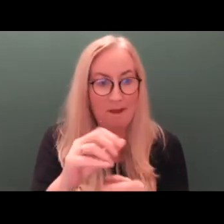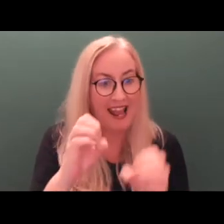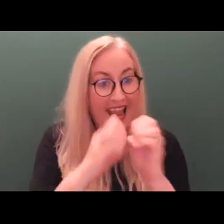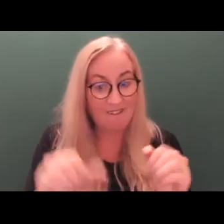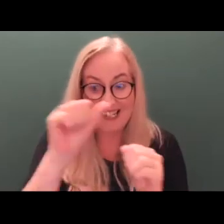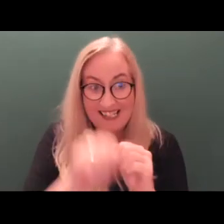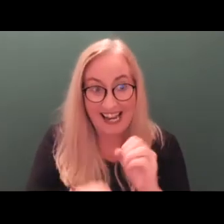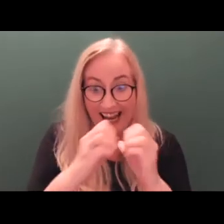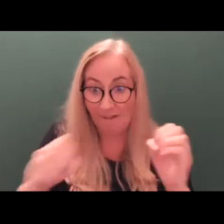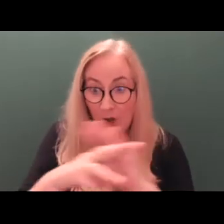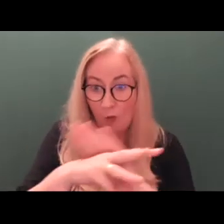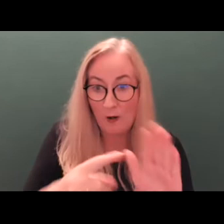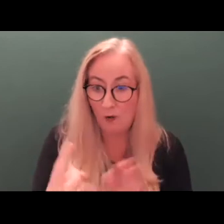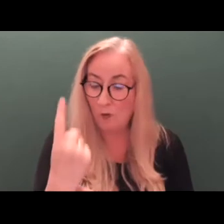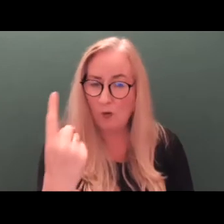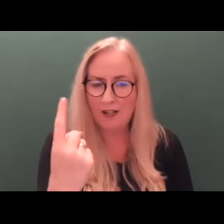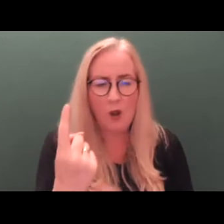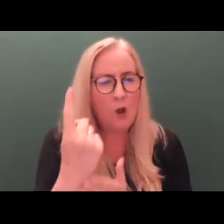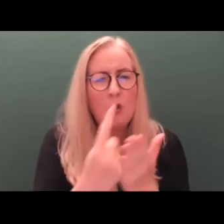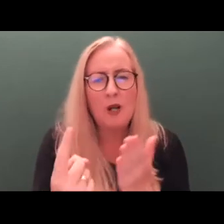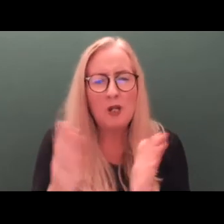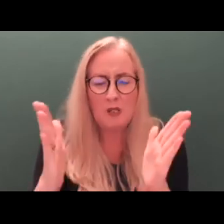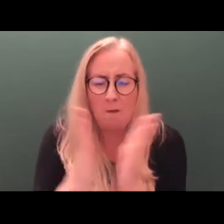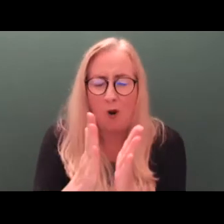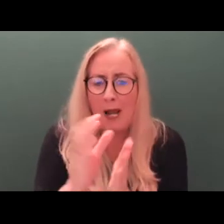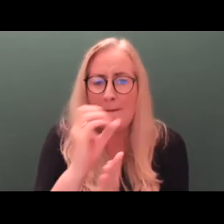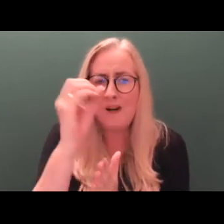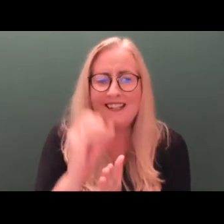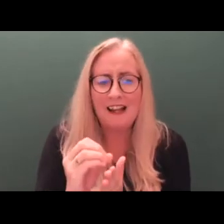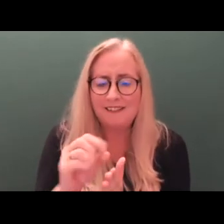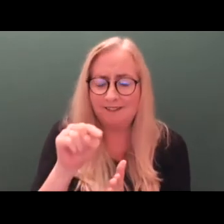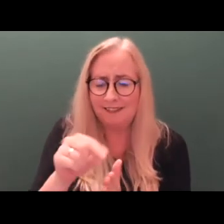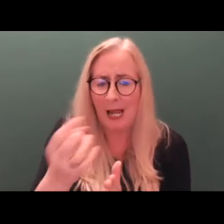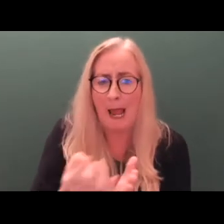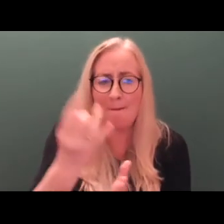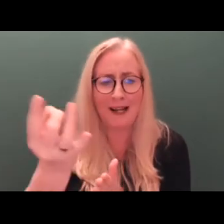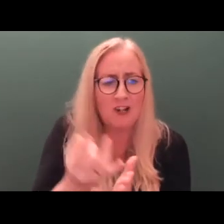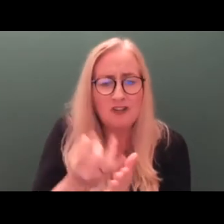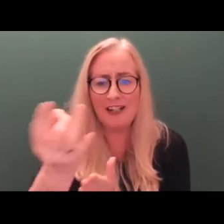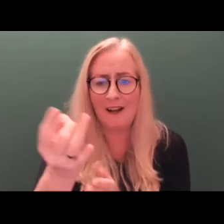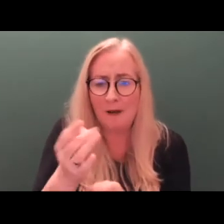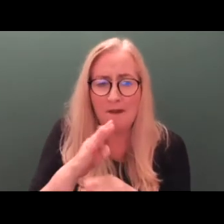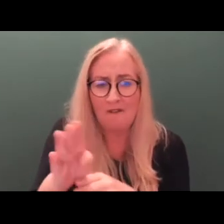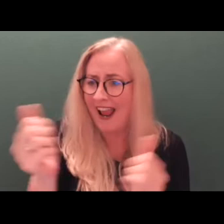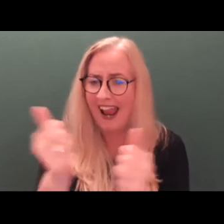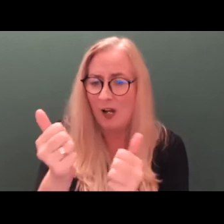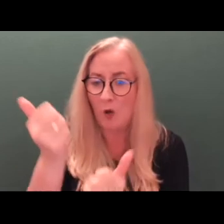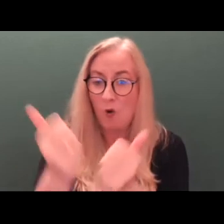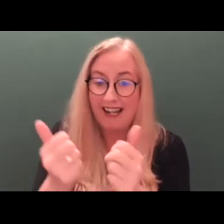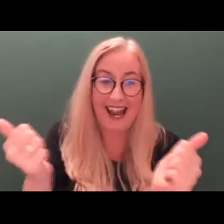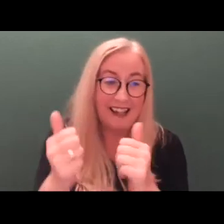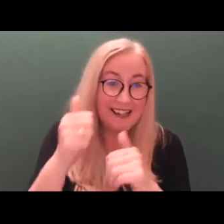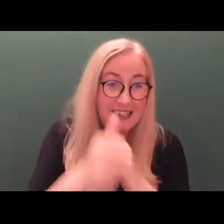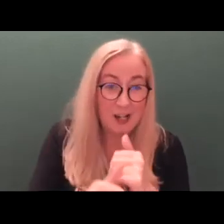week. Only a small percentage of the applications before the Court on any given day are new